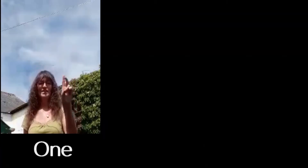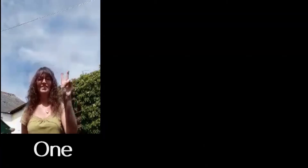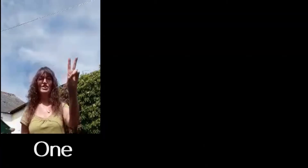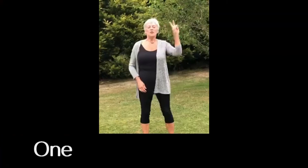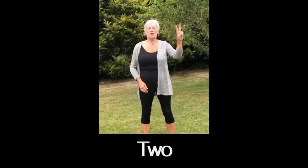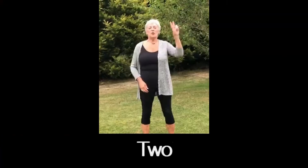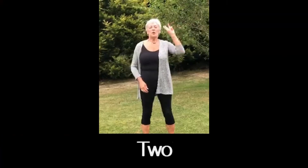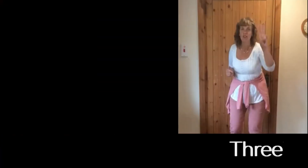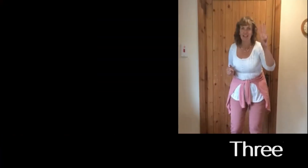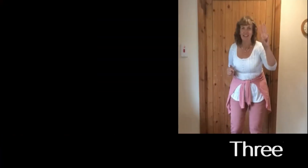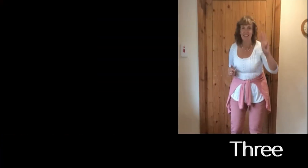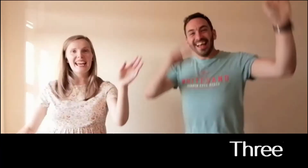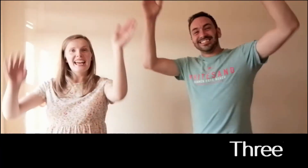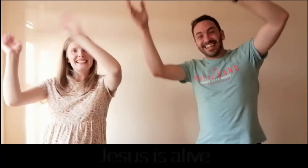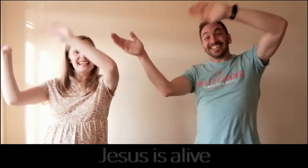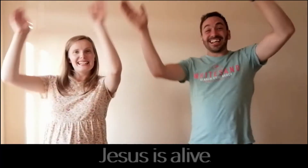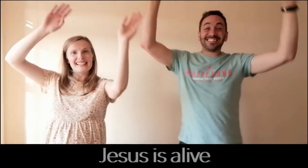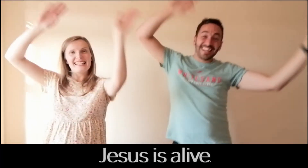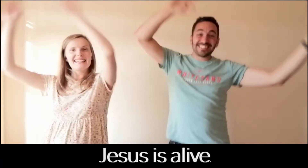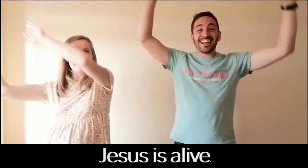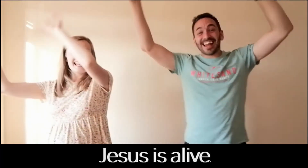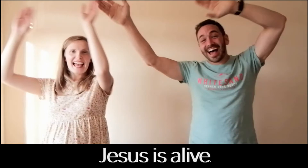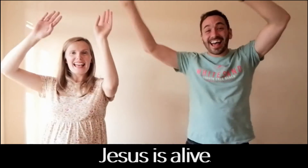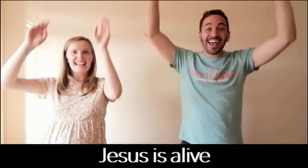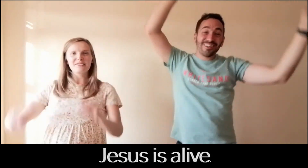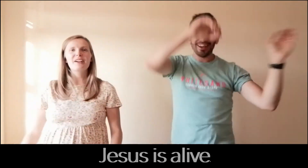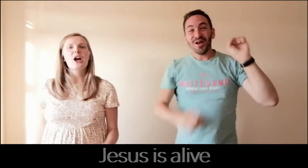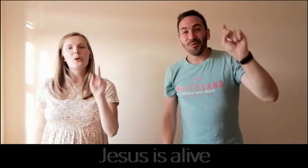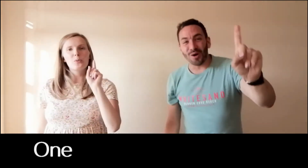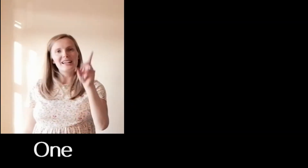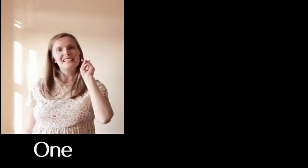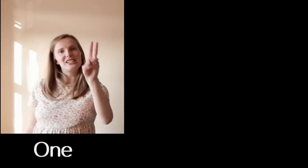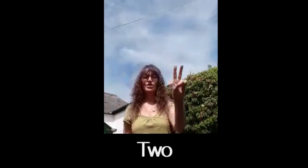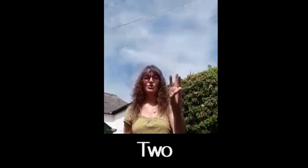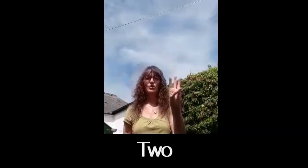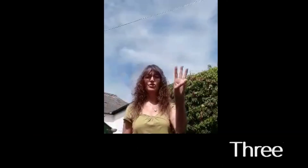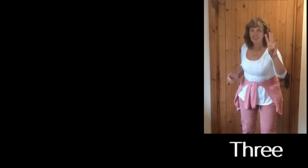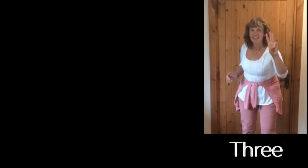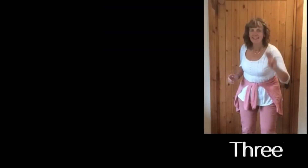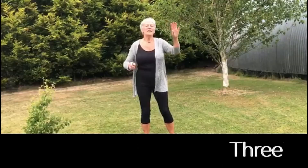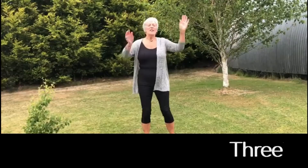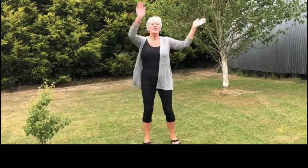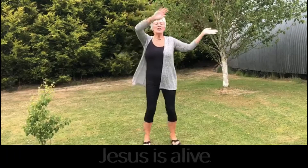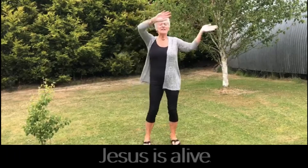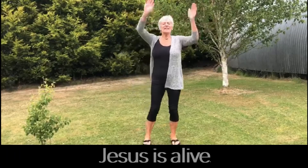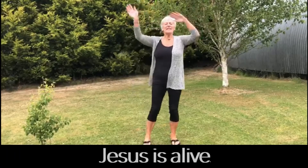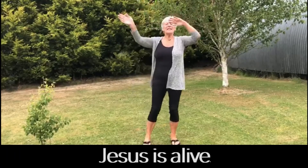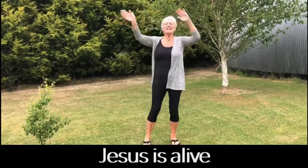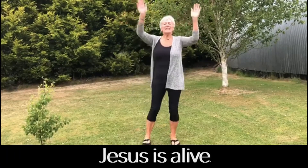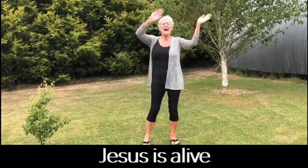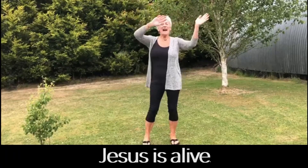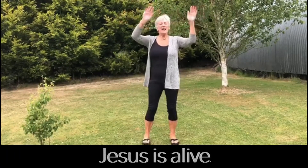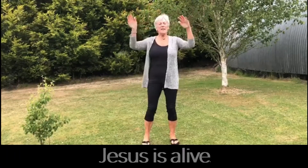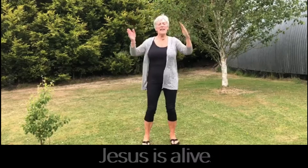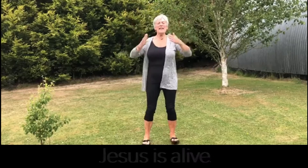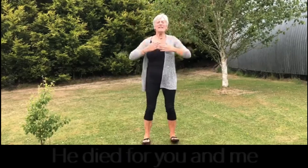One, two, three, Jesus is alive One, two, three, Jesus